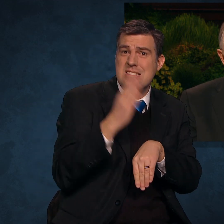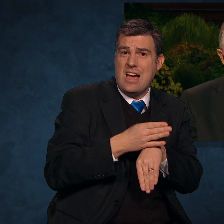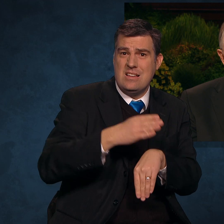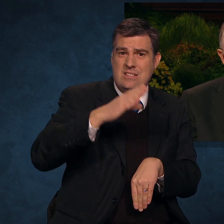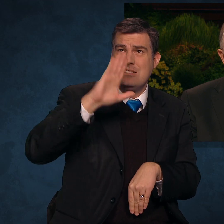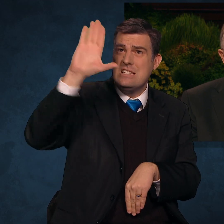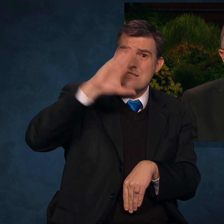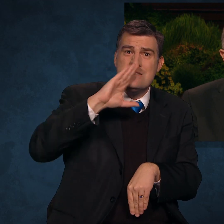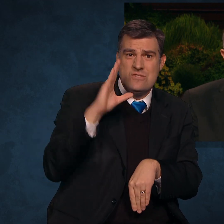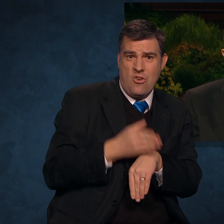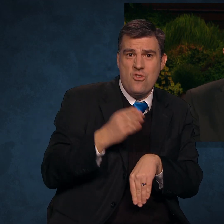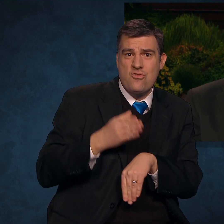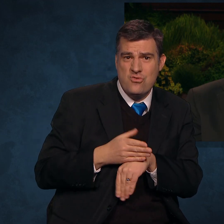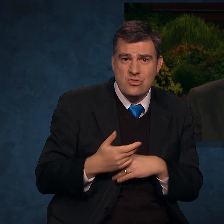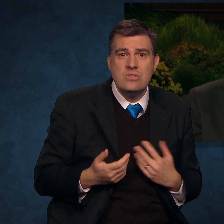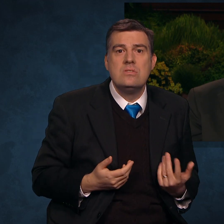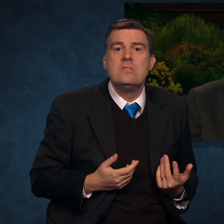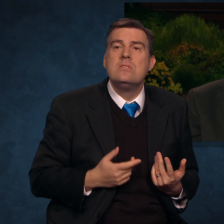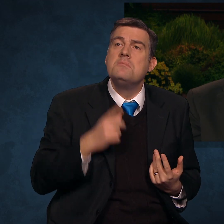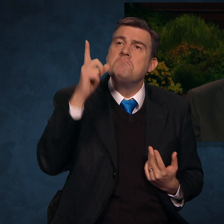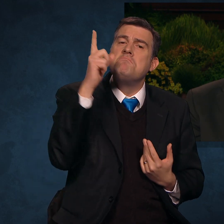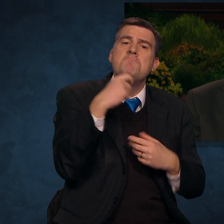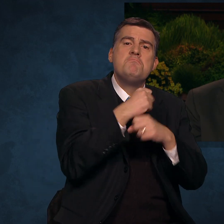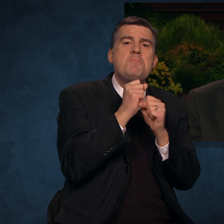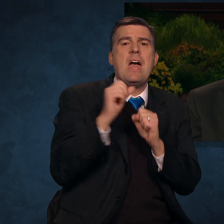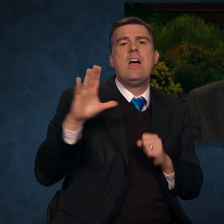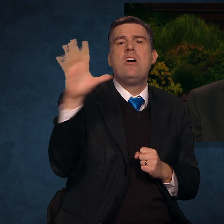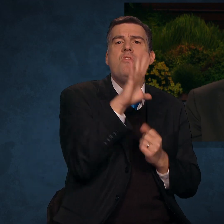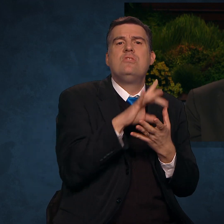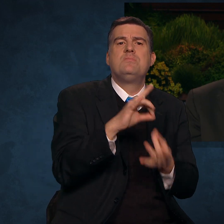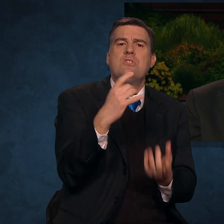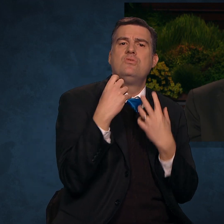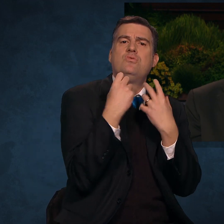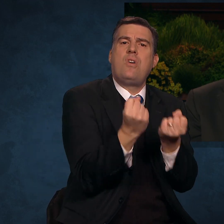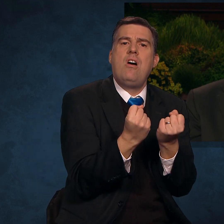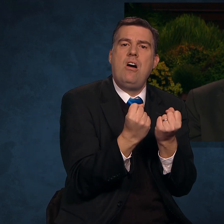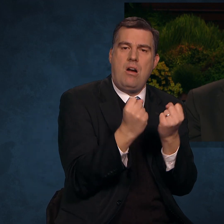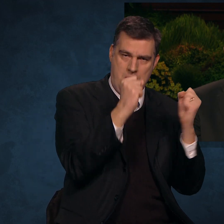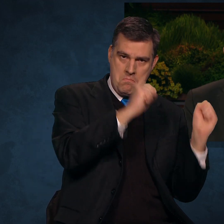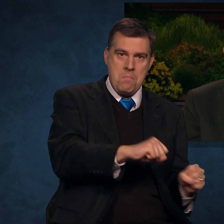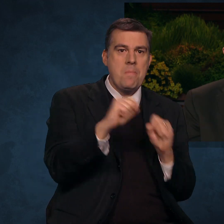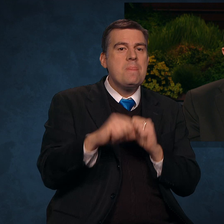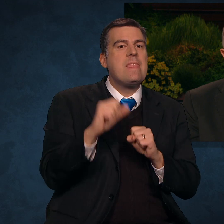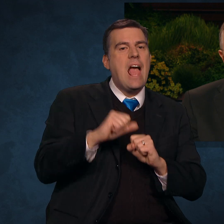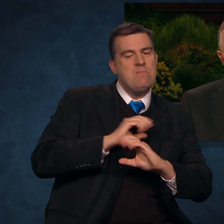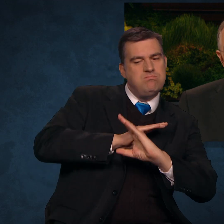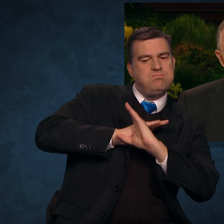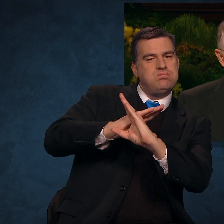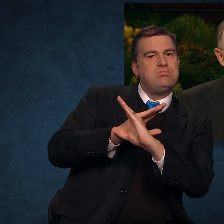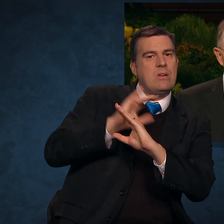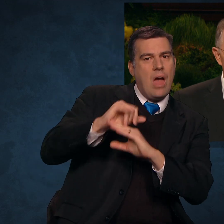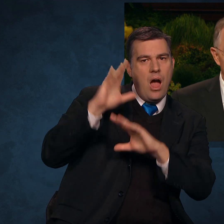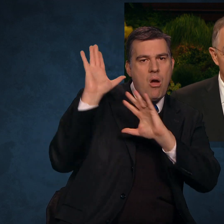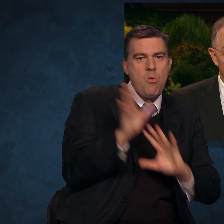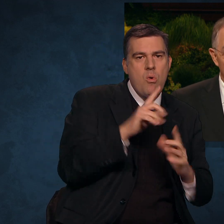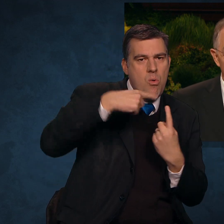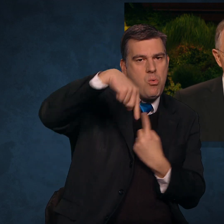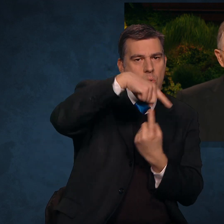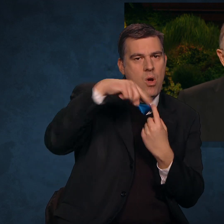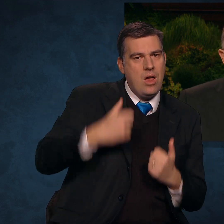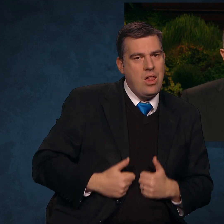daughters. He made your spirit strong and capable of being resilient to the whirlwinds of life.